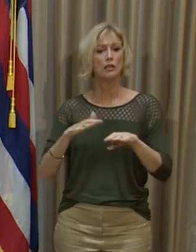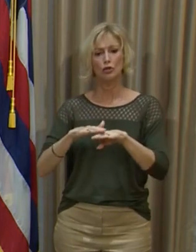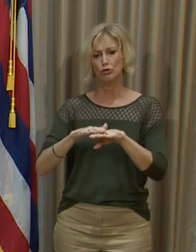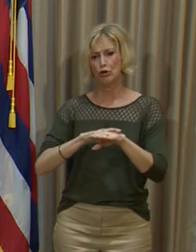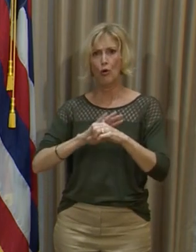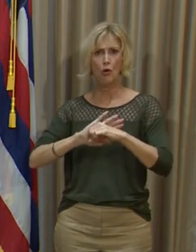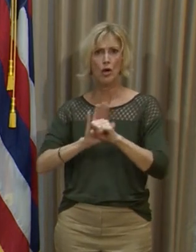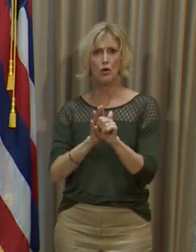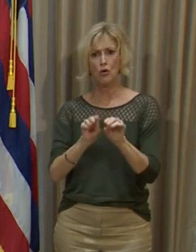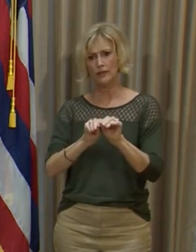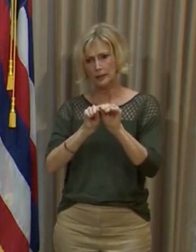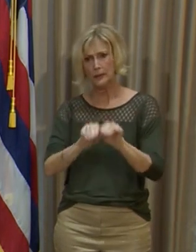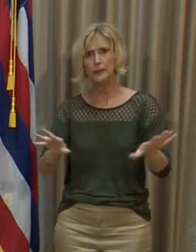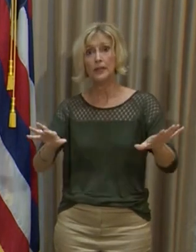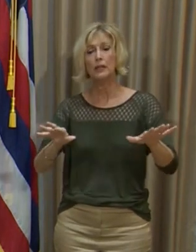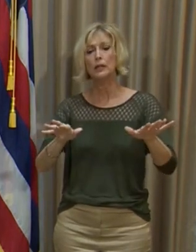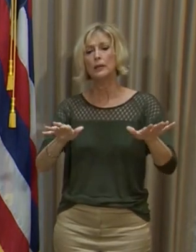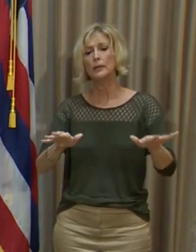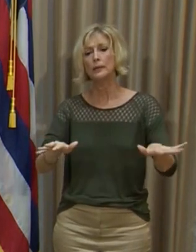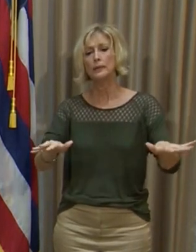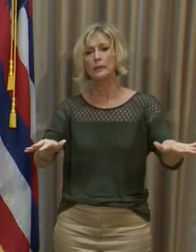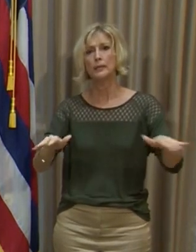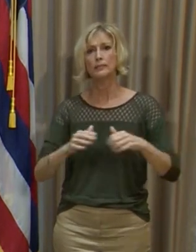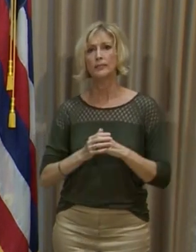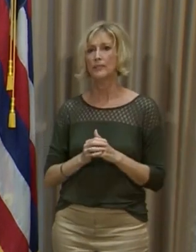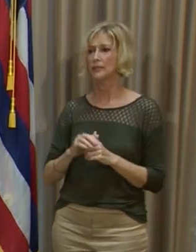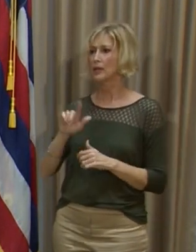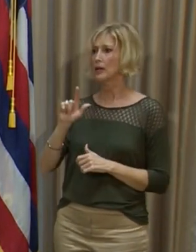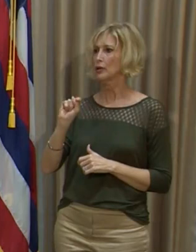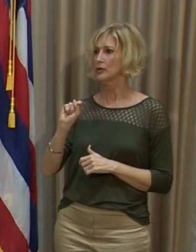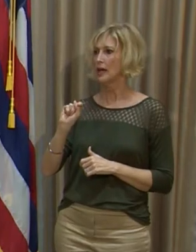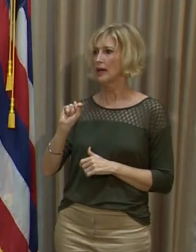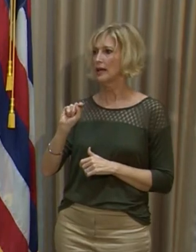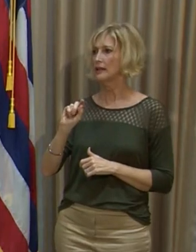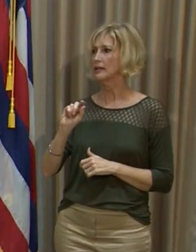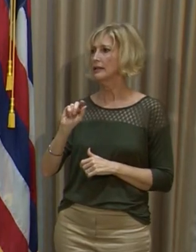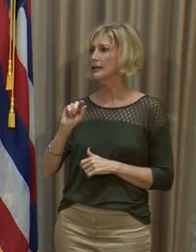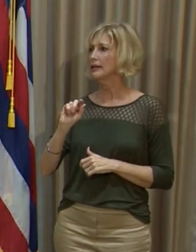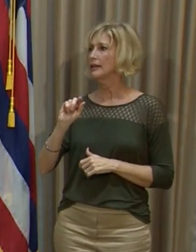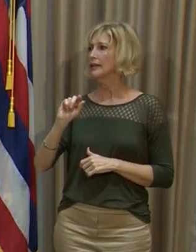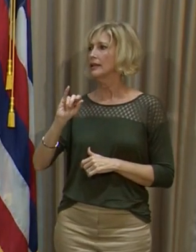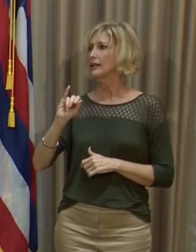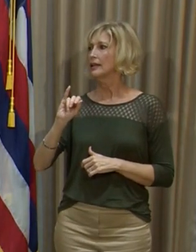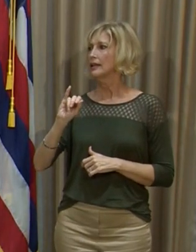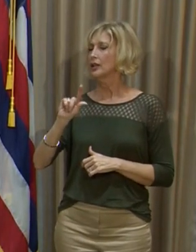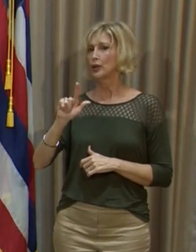-19. Thank you. Thanks, Governor. Lieutenant Governor Josh Green is our next speaker.